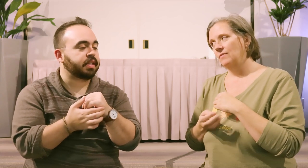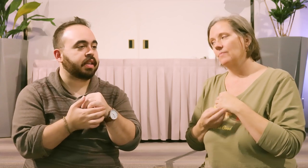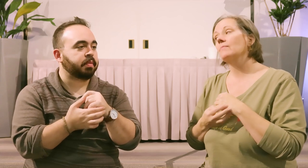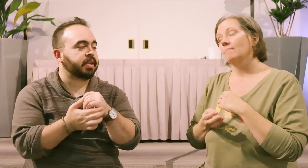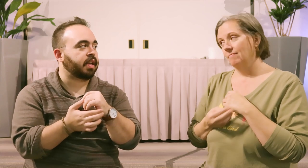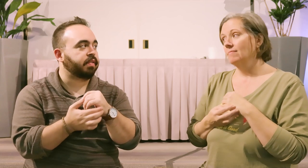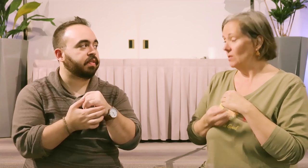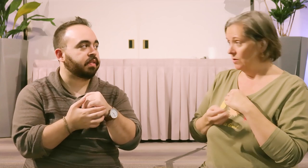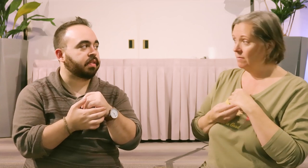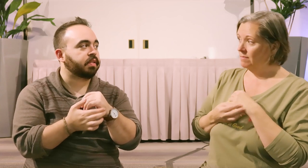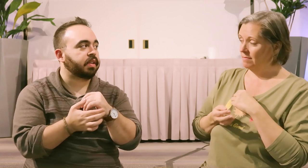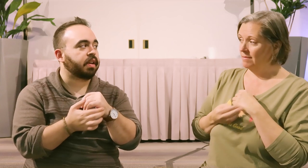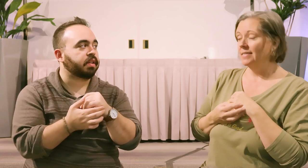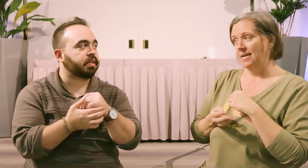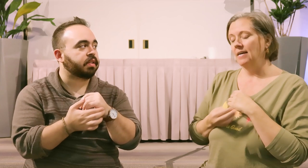And it's keeping me safe. True? Yeah. Yeah.